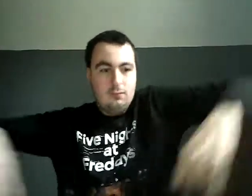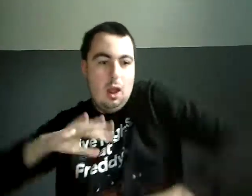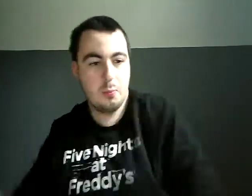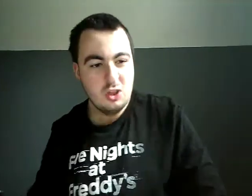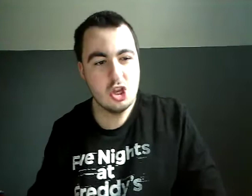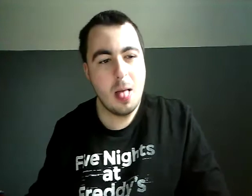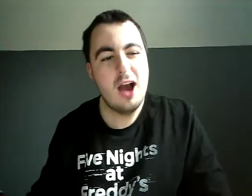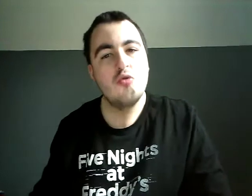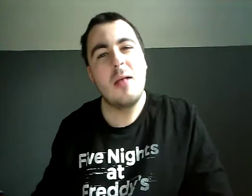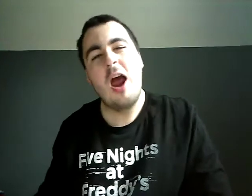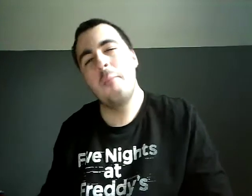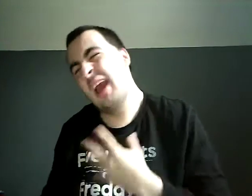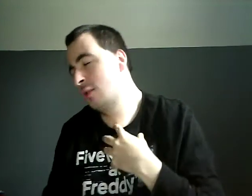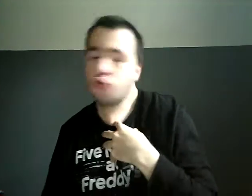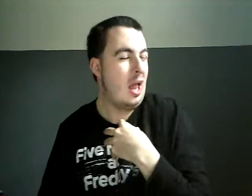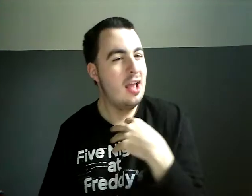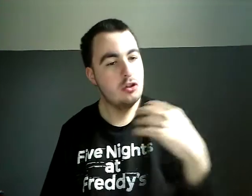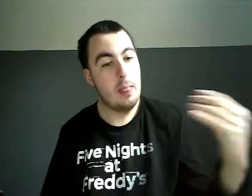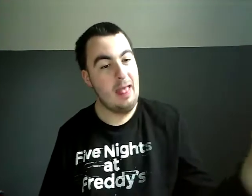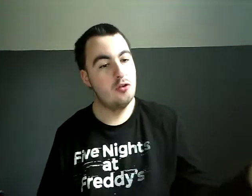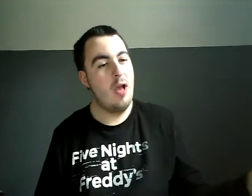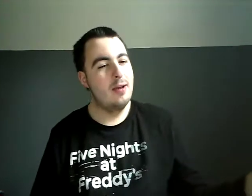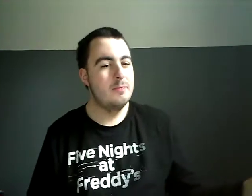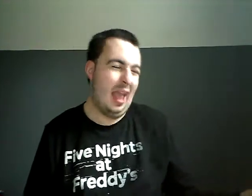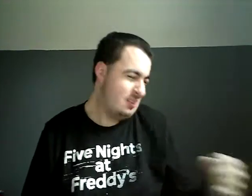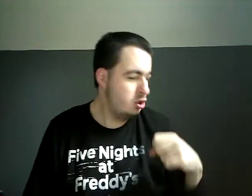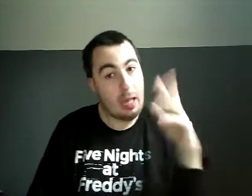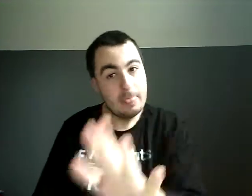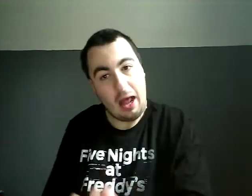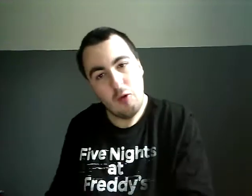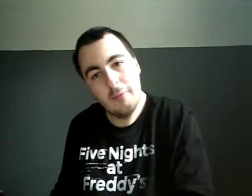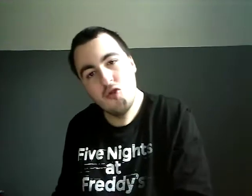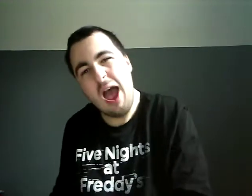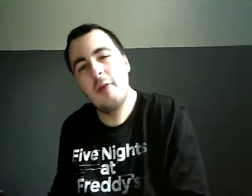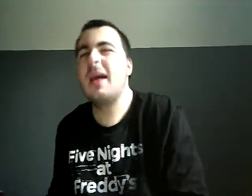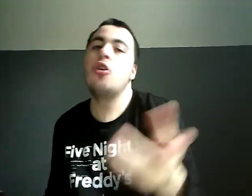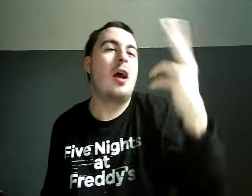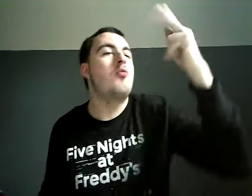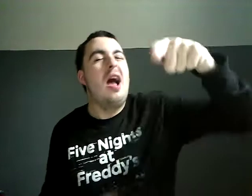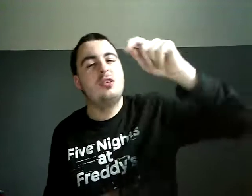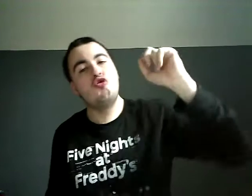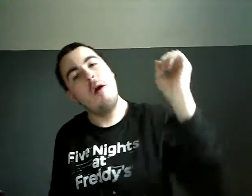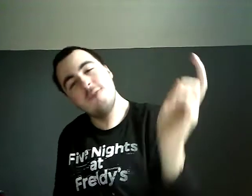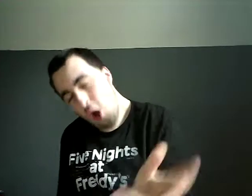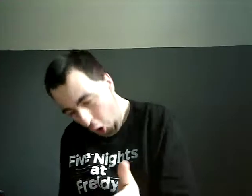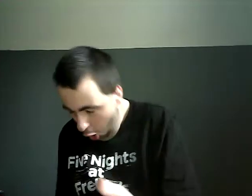The world around me sells an empty promise They build you up just to watch you fall